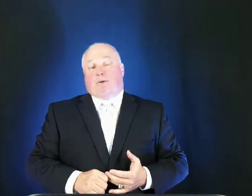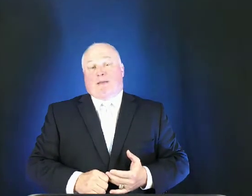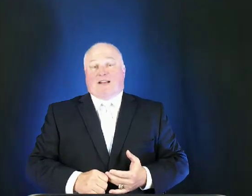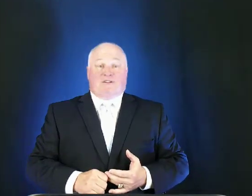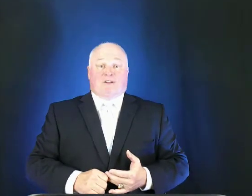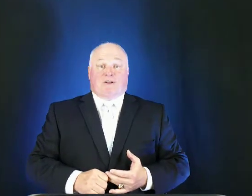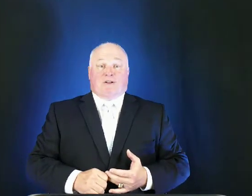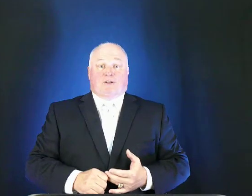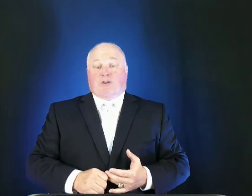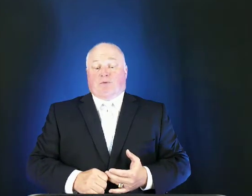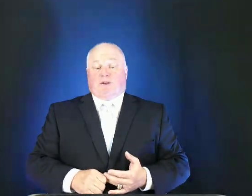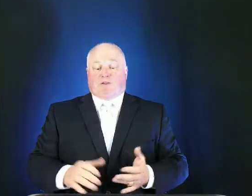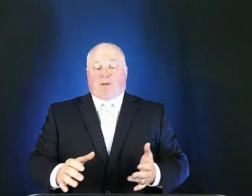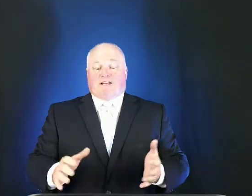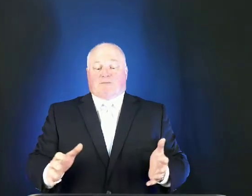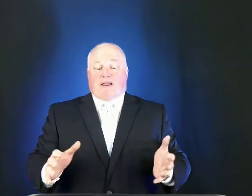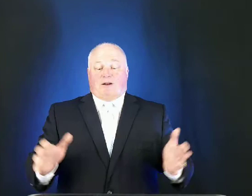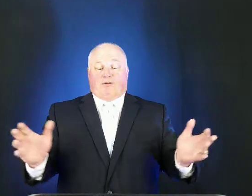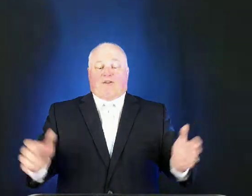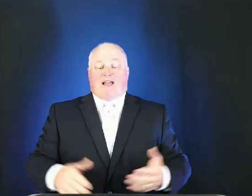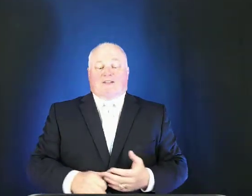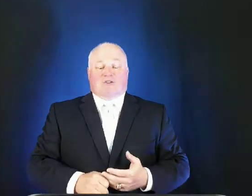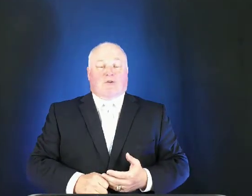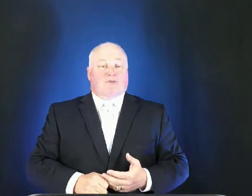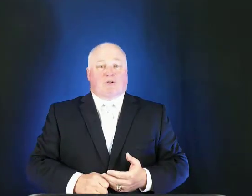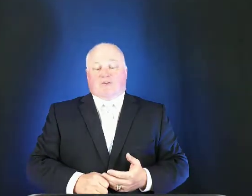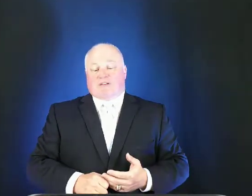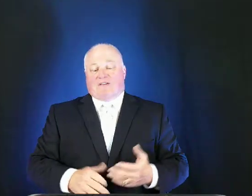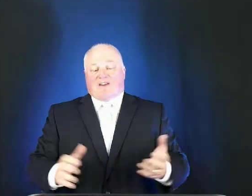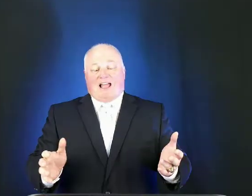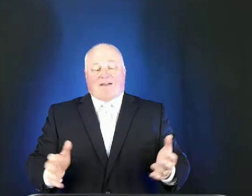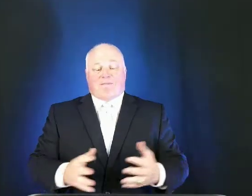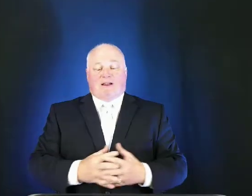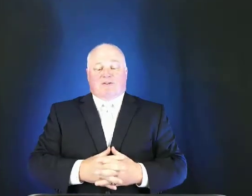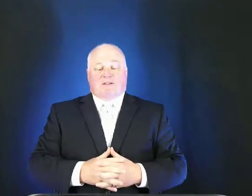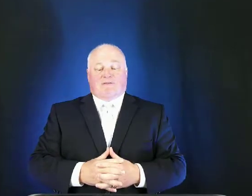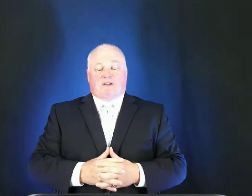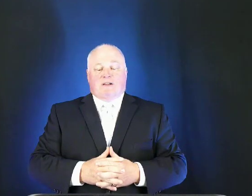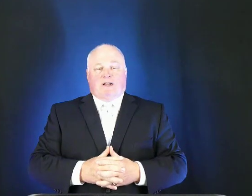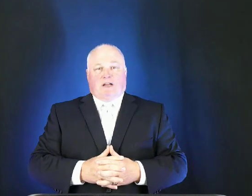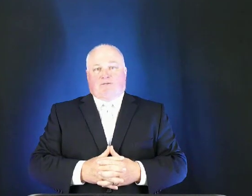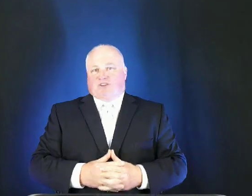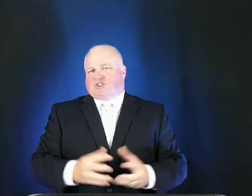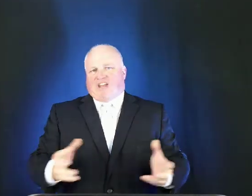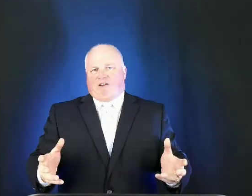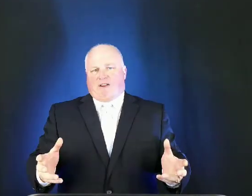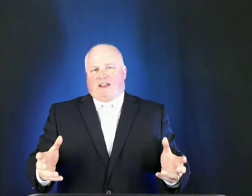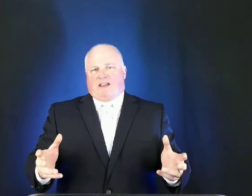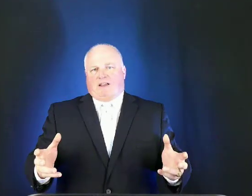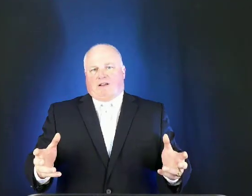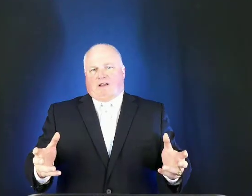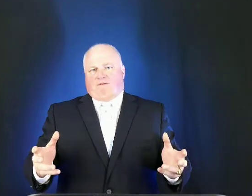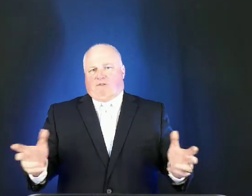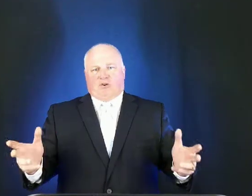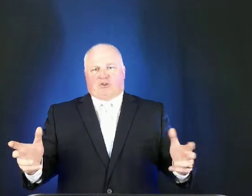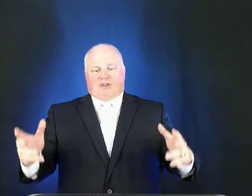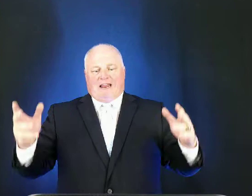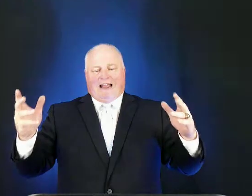imagine cute little spaceman on a flying saucer others have nightmares of of the scary uh version like